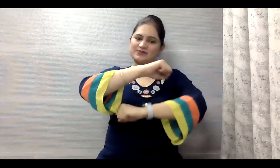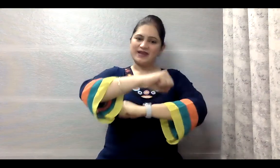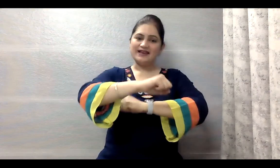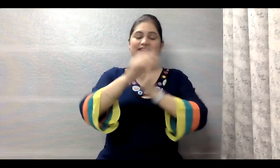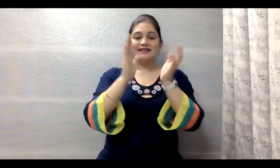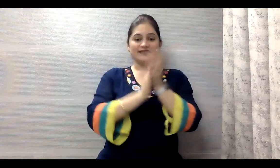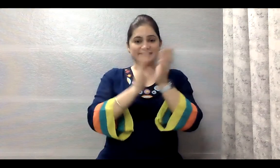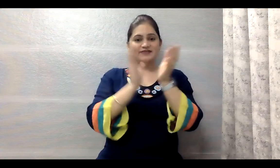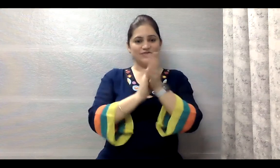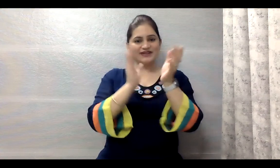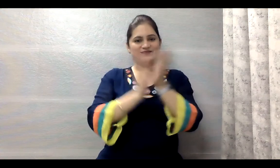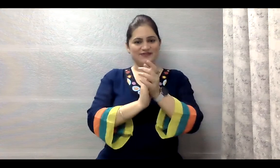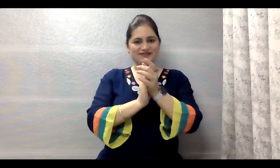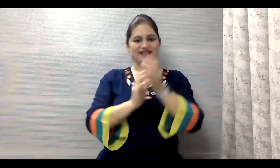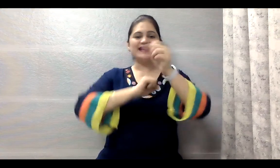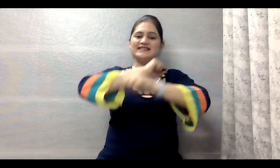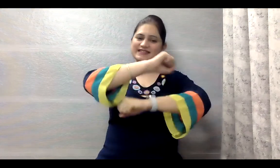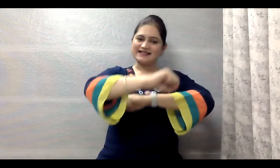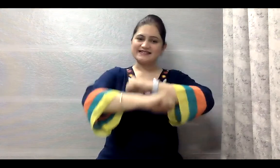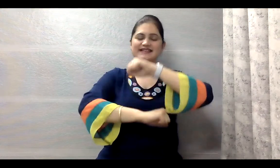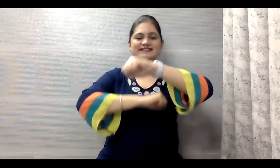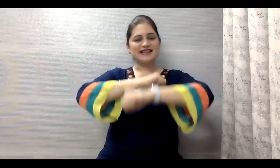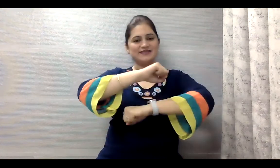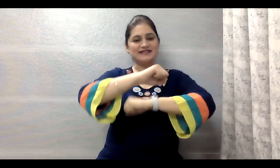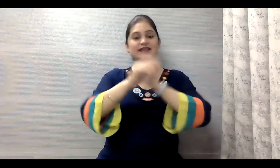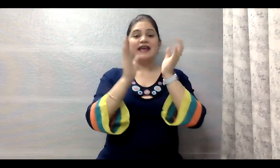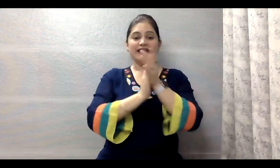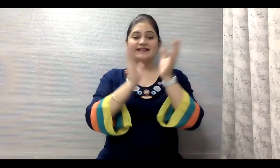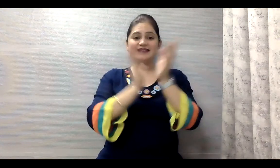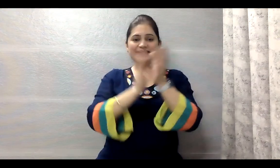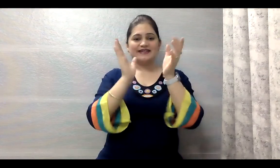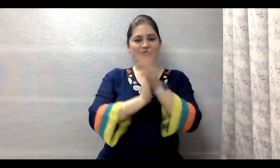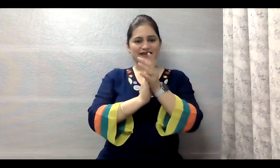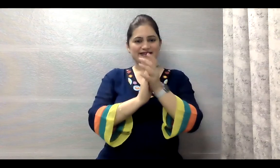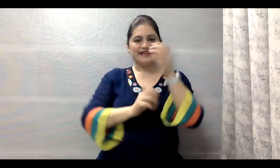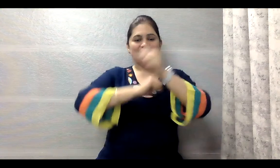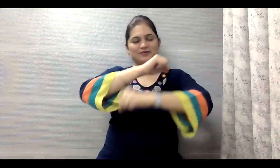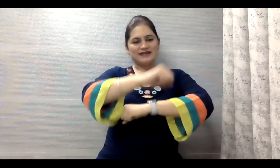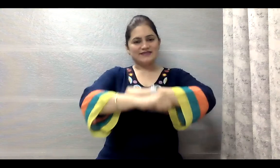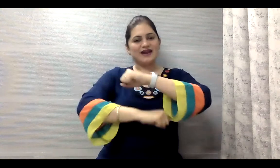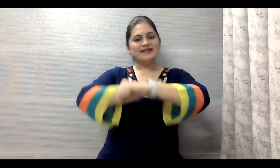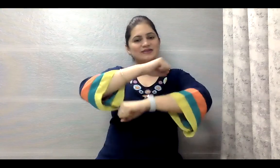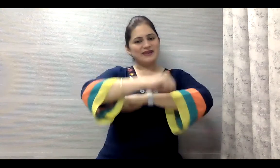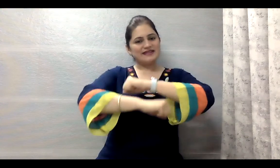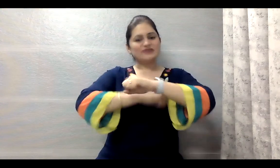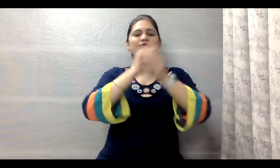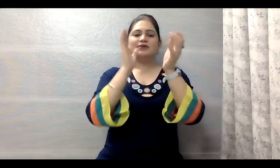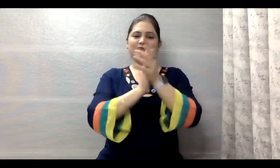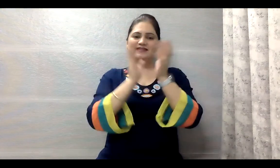12, 13, 14, 15, 16, 17, 18, 19, 20, 21, 22, 20,